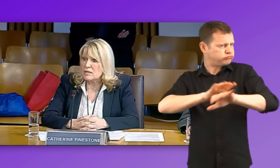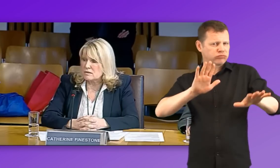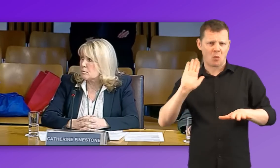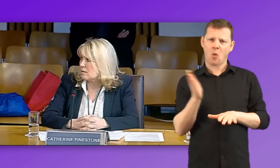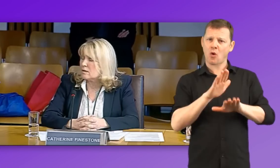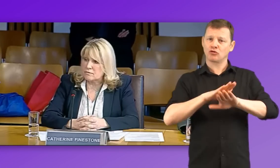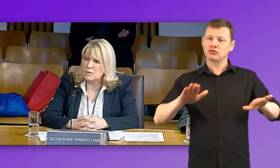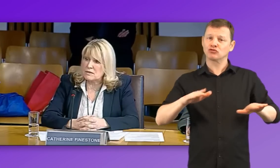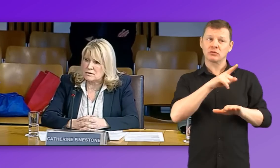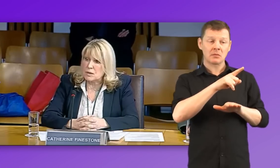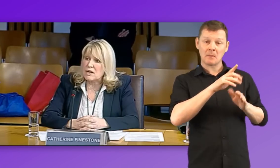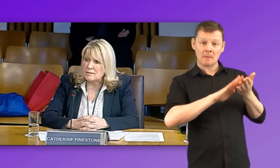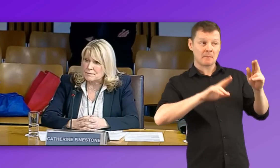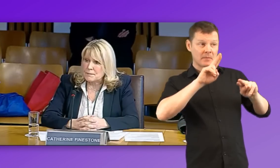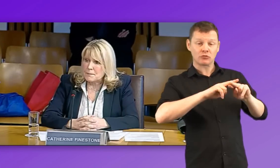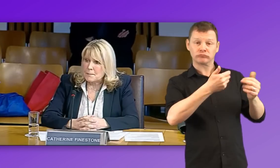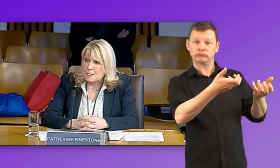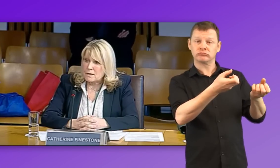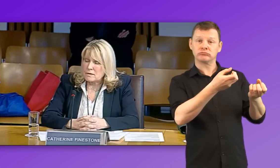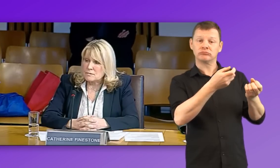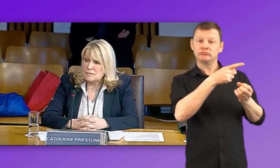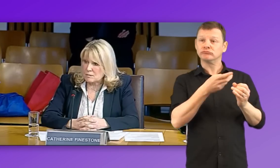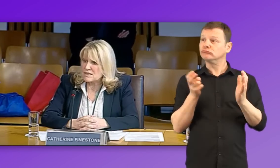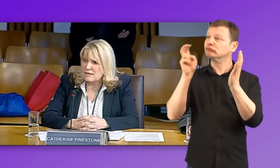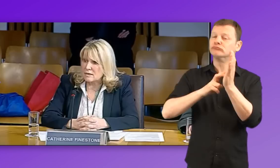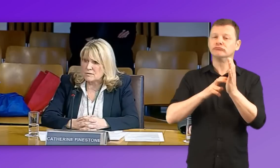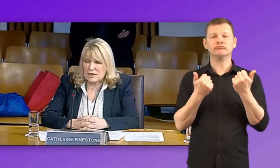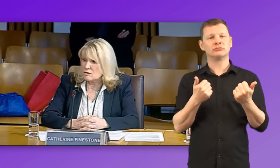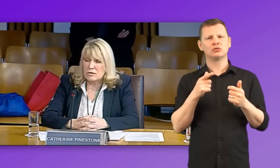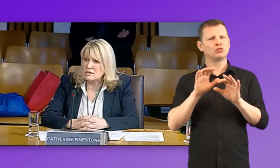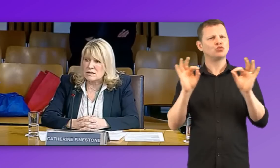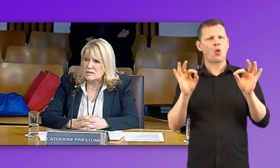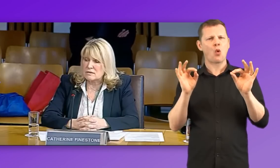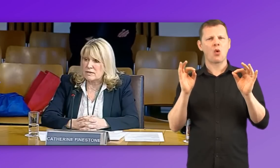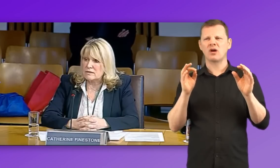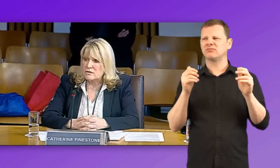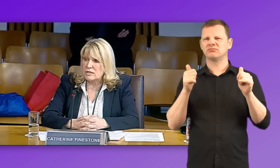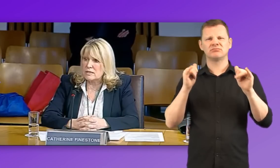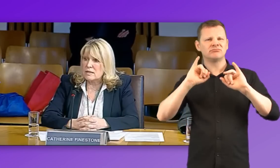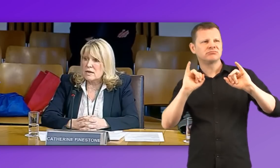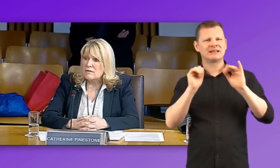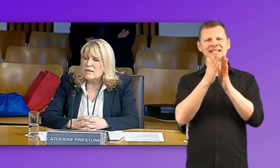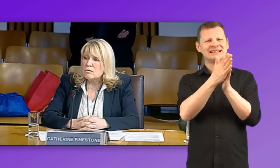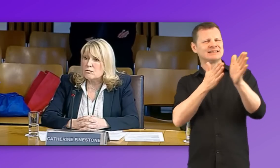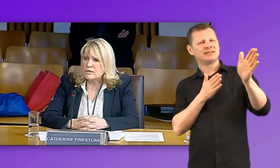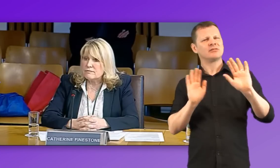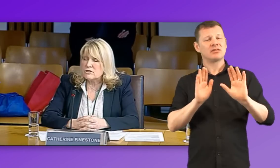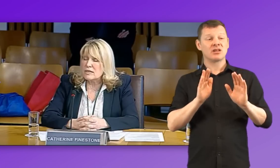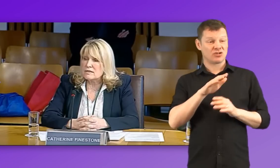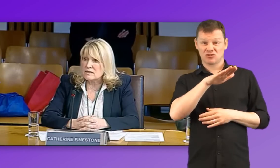parents apply. So there's no disadvantage? for that. there isn't a disadvantage there. And very often, if a child is